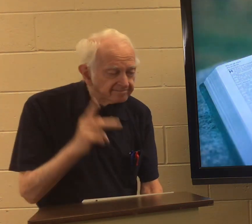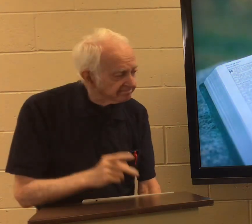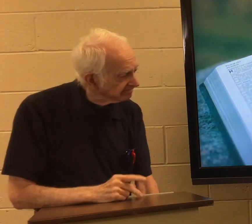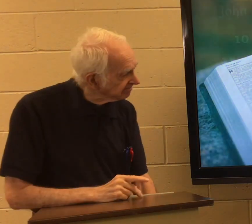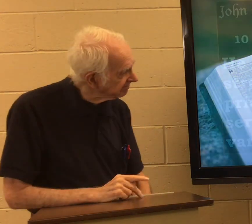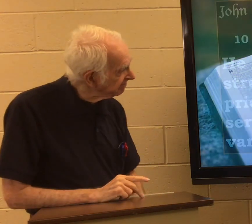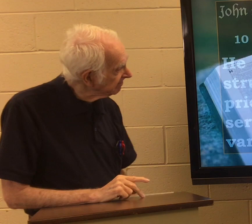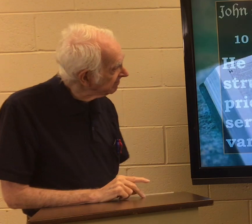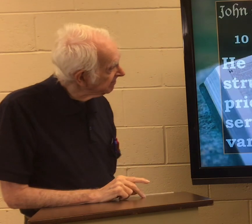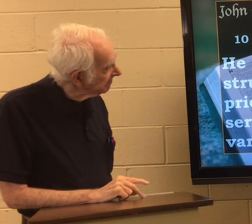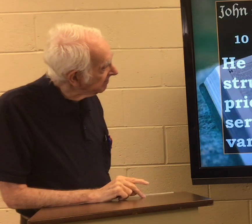Are you curious? Okay.